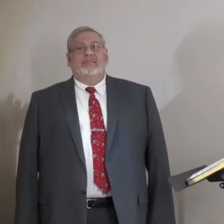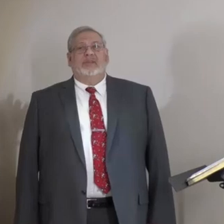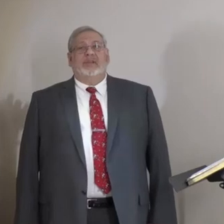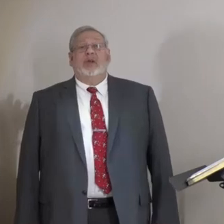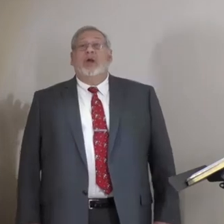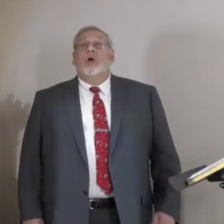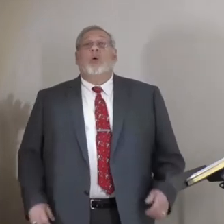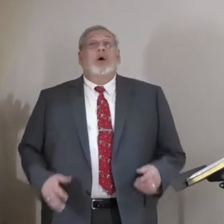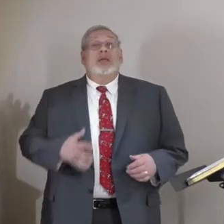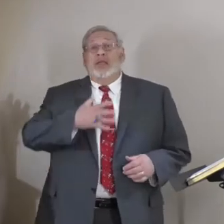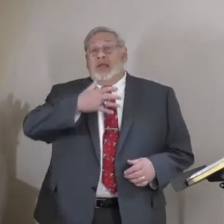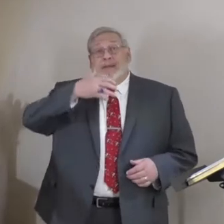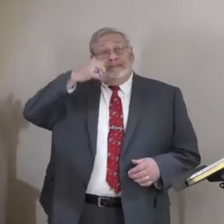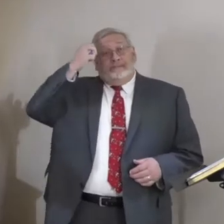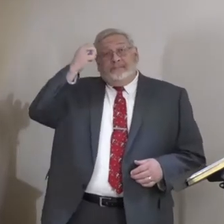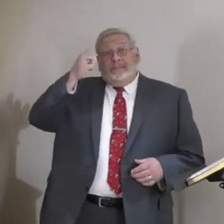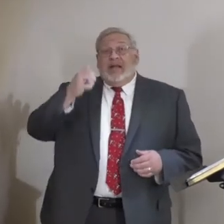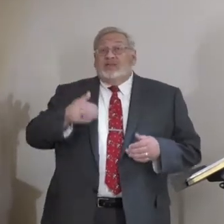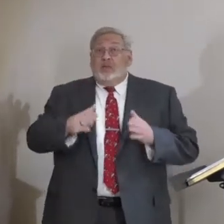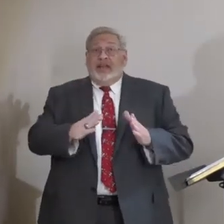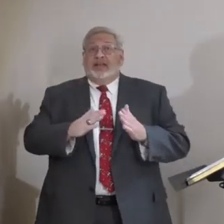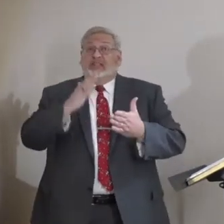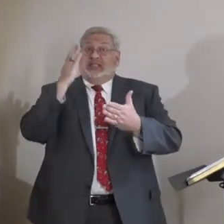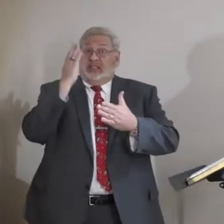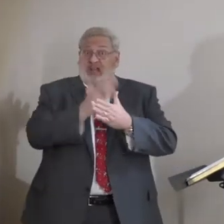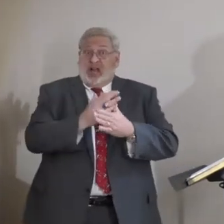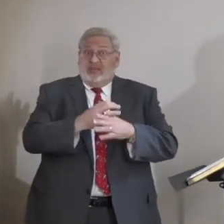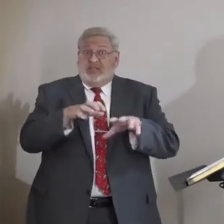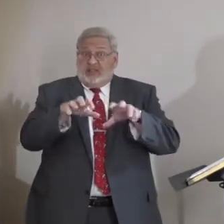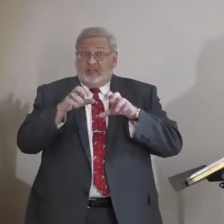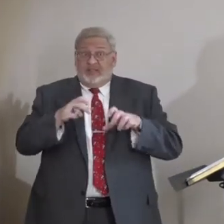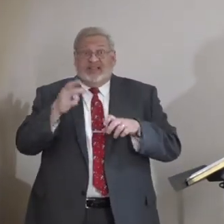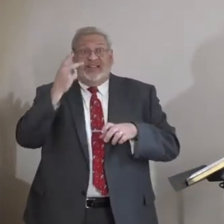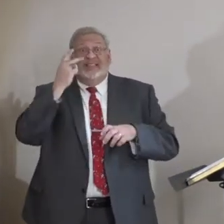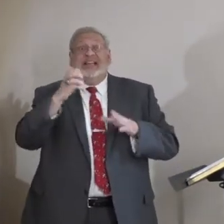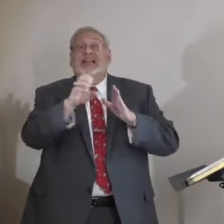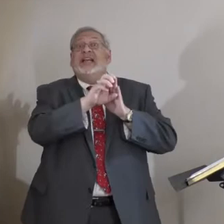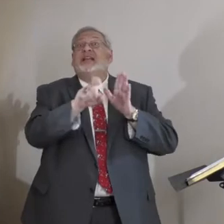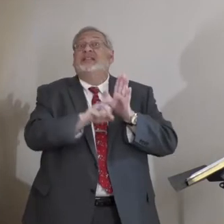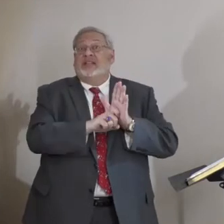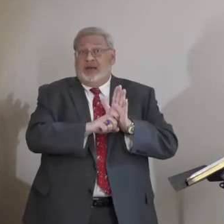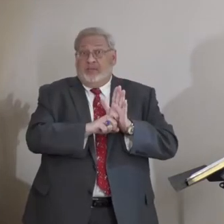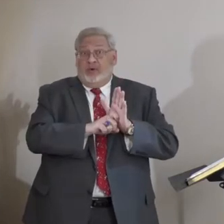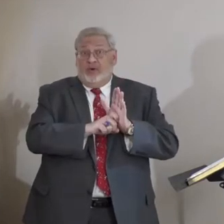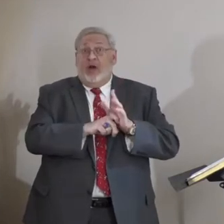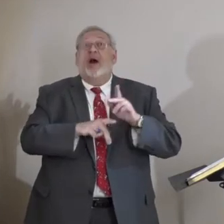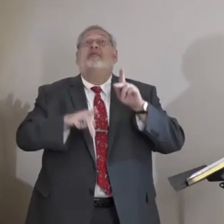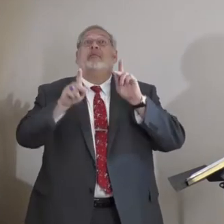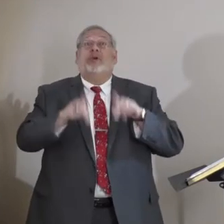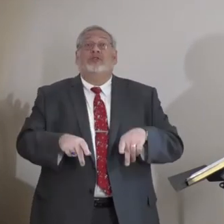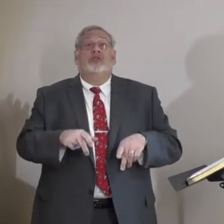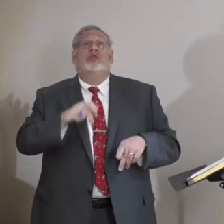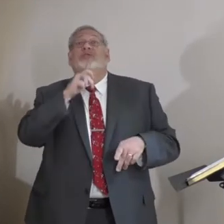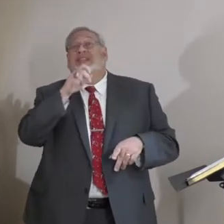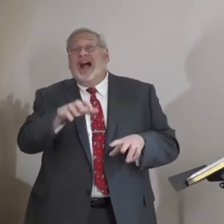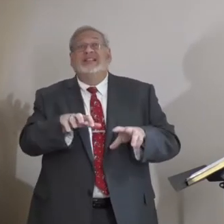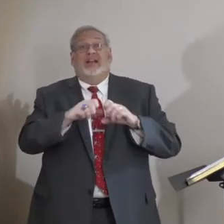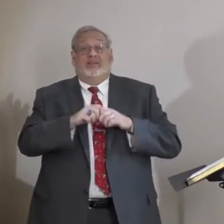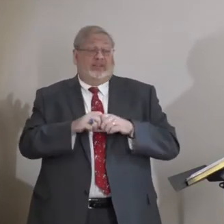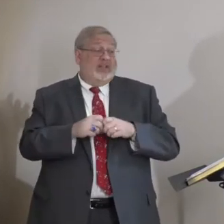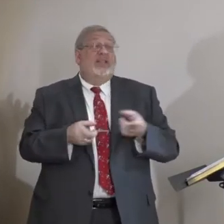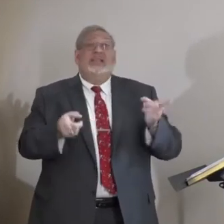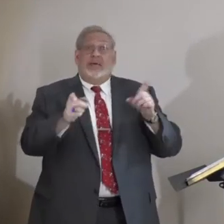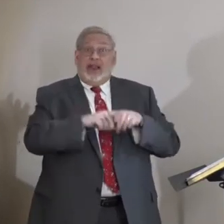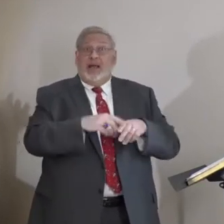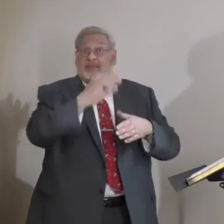One of the best deterrents to selfishness is to see an example of selflessness. And that's really what we see